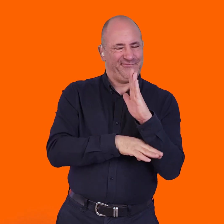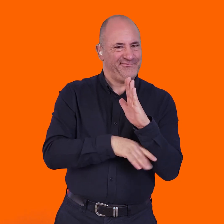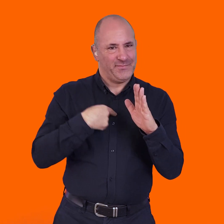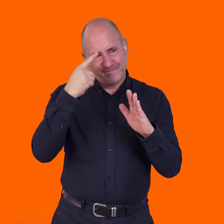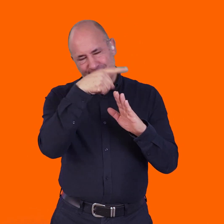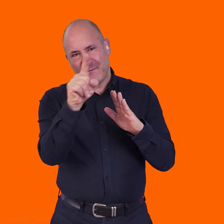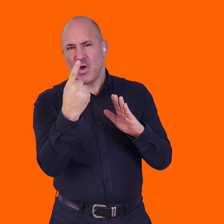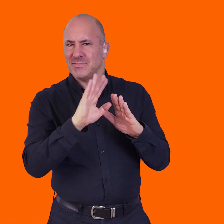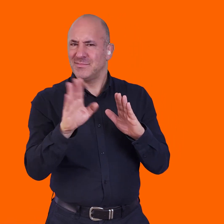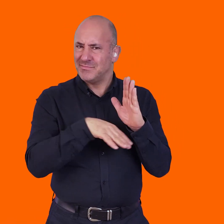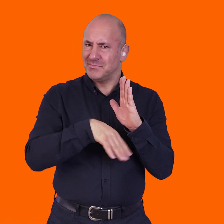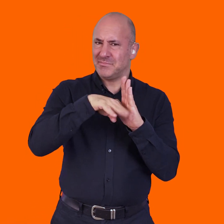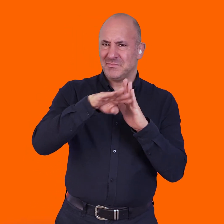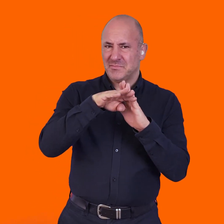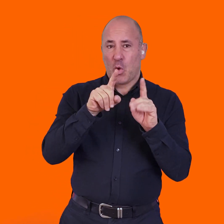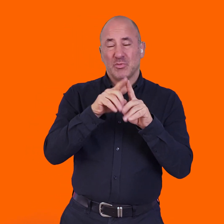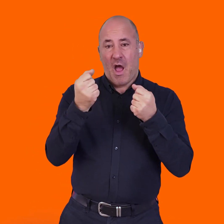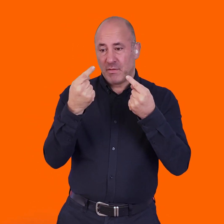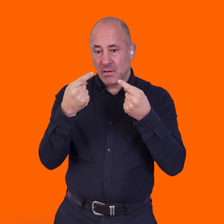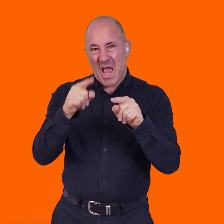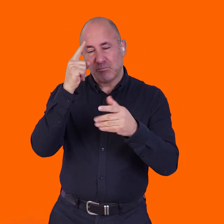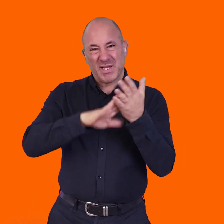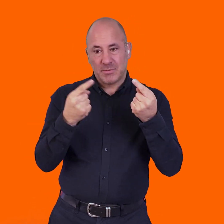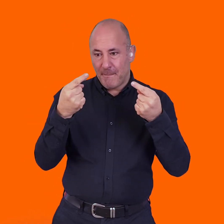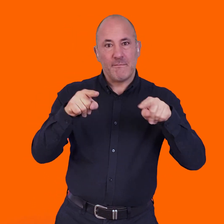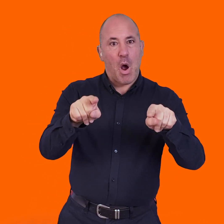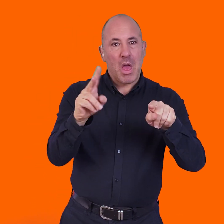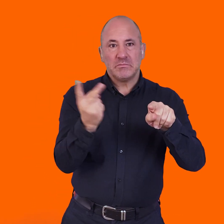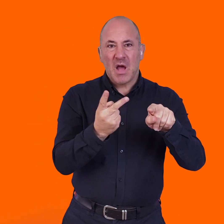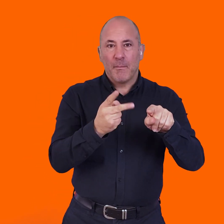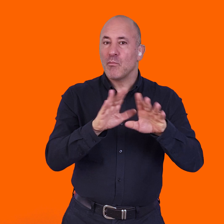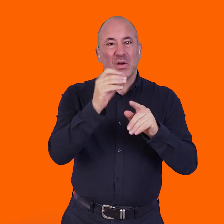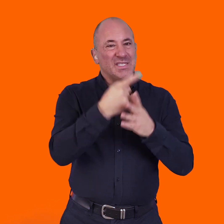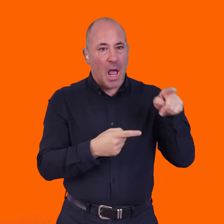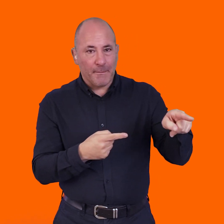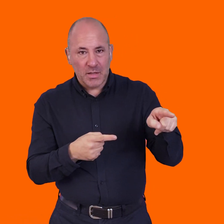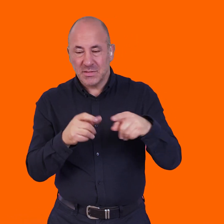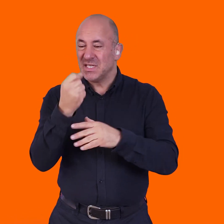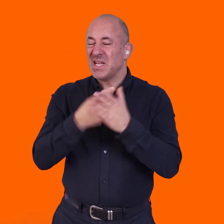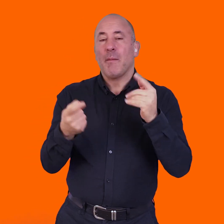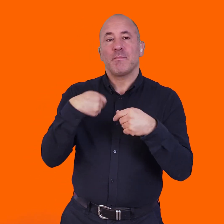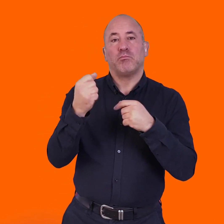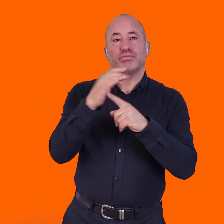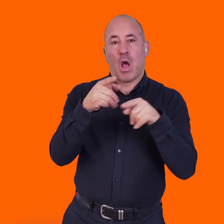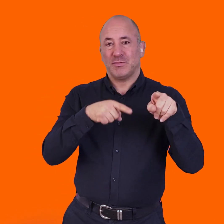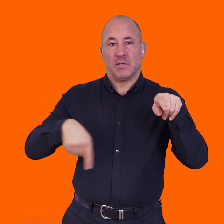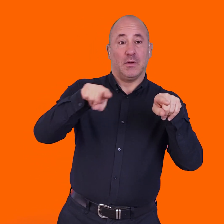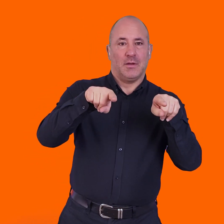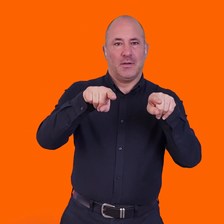them and if there are parallel experiences for them and people who aren't disabled, then to prioritise the disabled people and to think